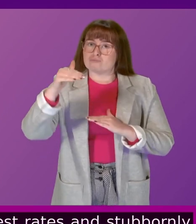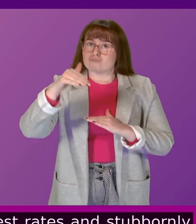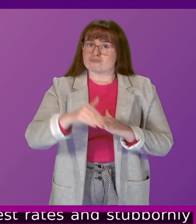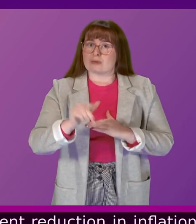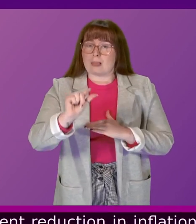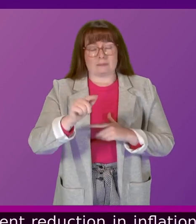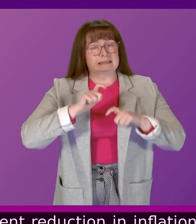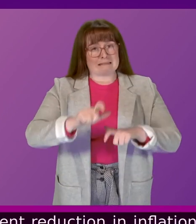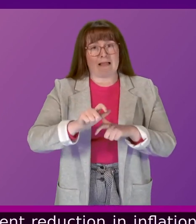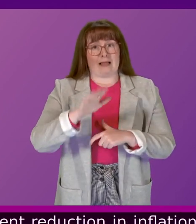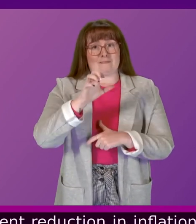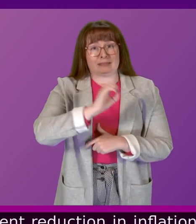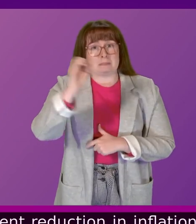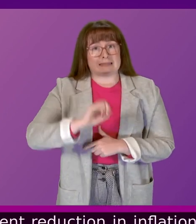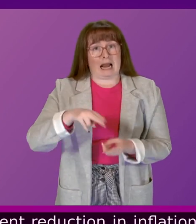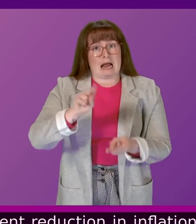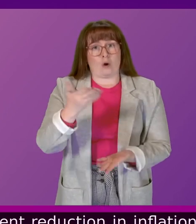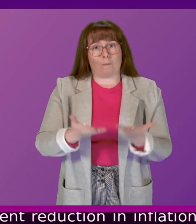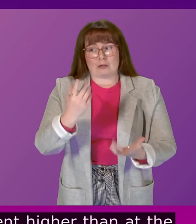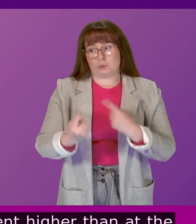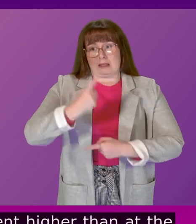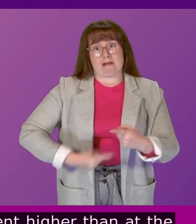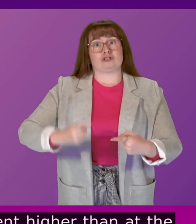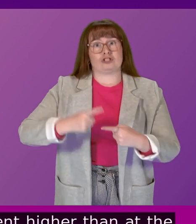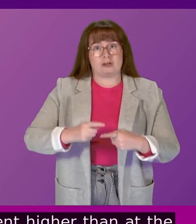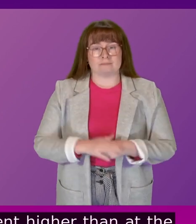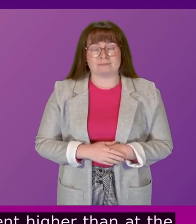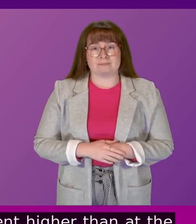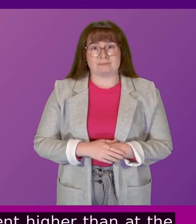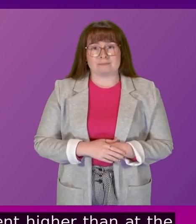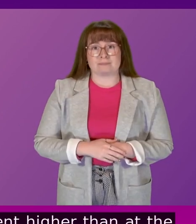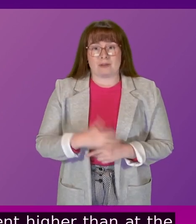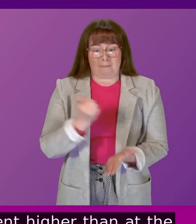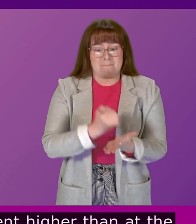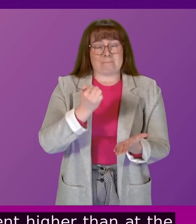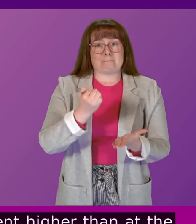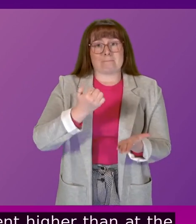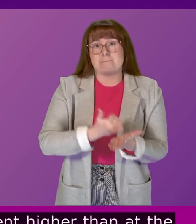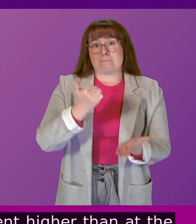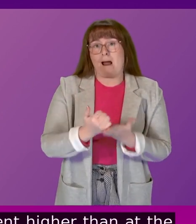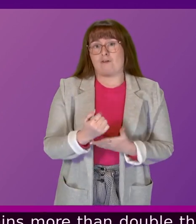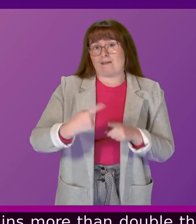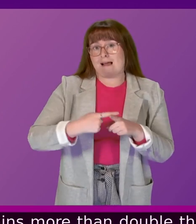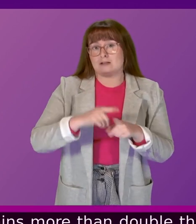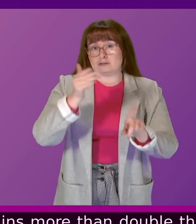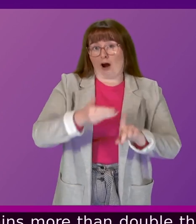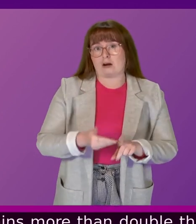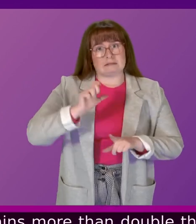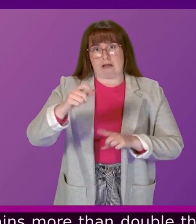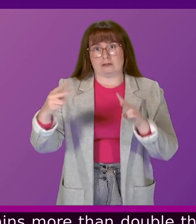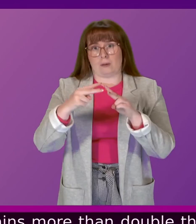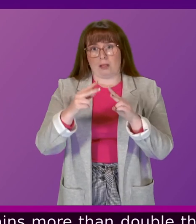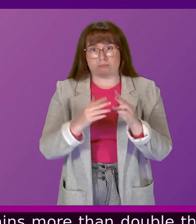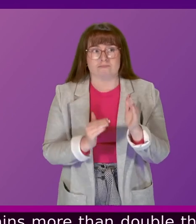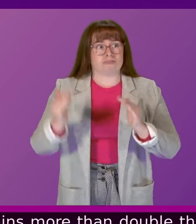higher than at the start of last year. Inflation remains more than double the Bank of England's target rate. The Resolution Foundation expects